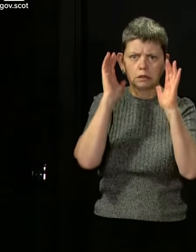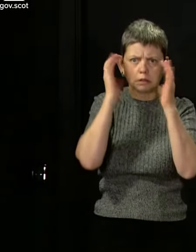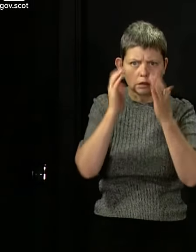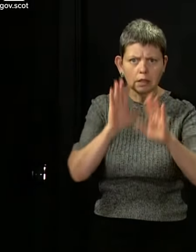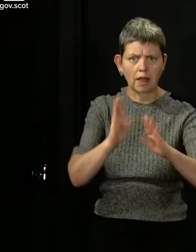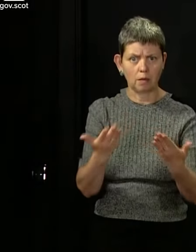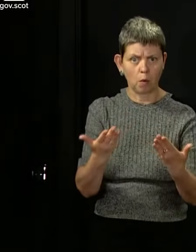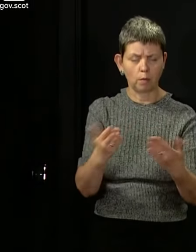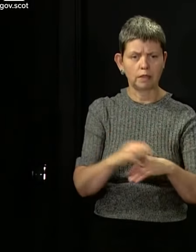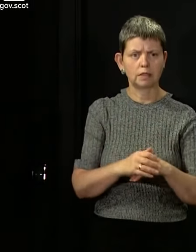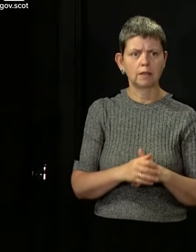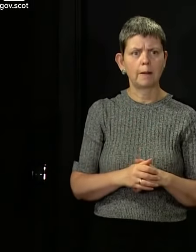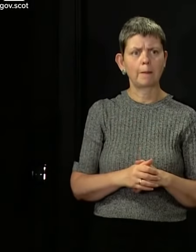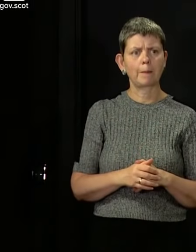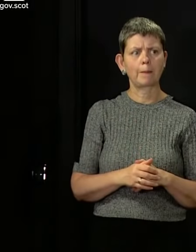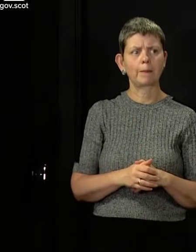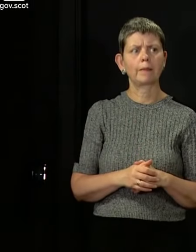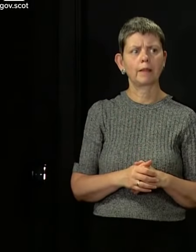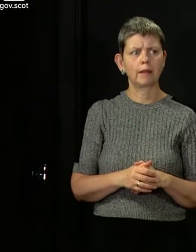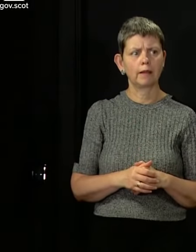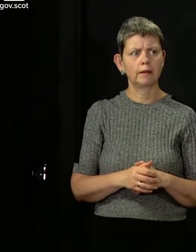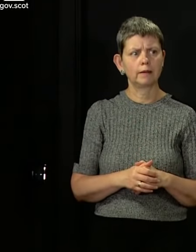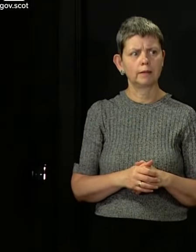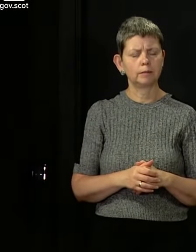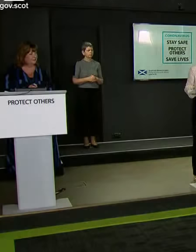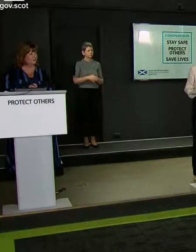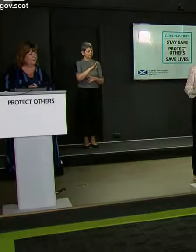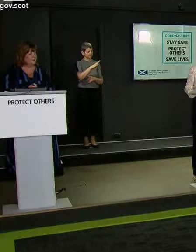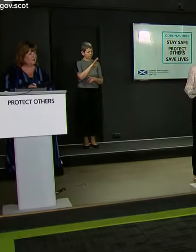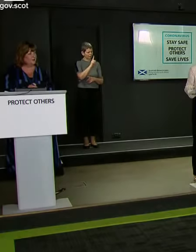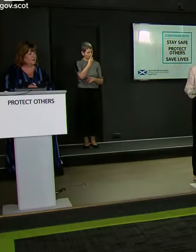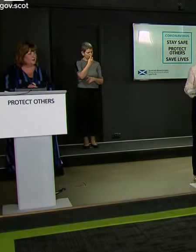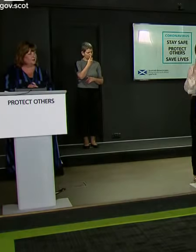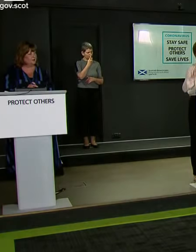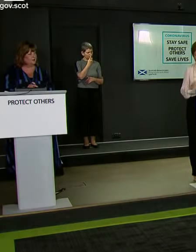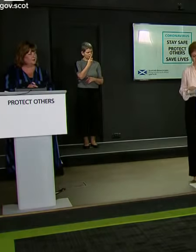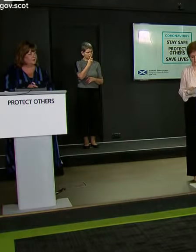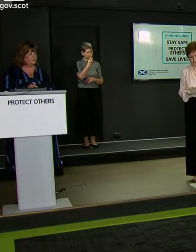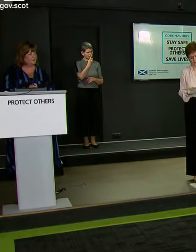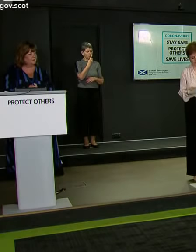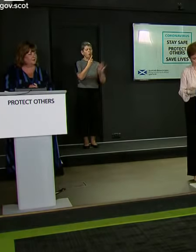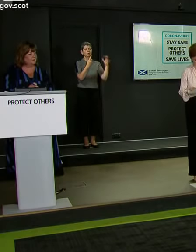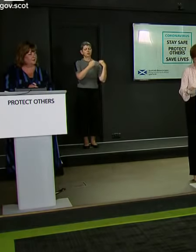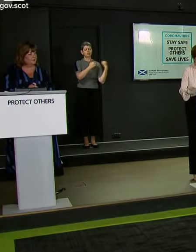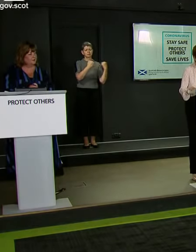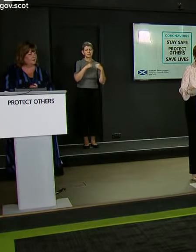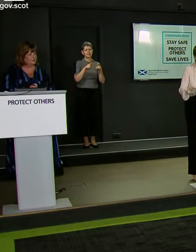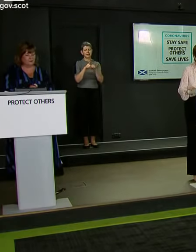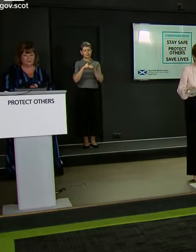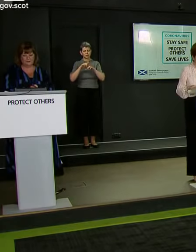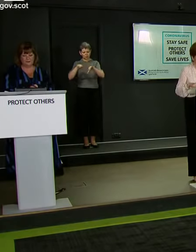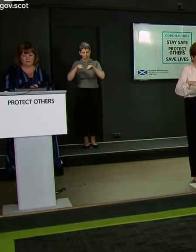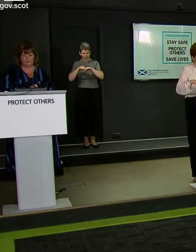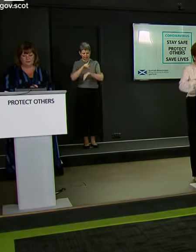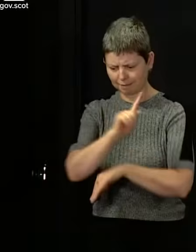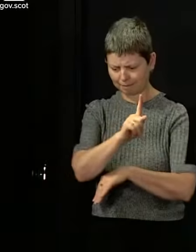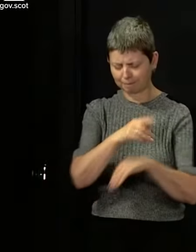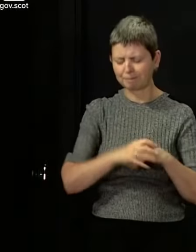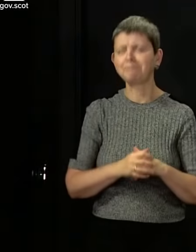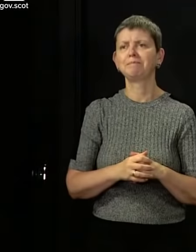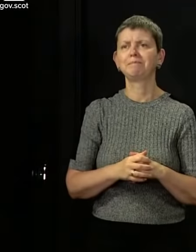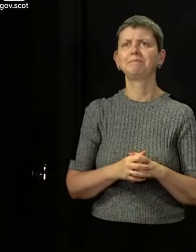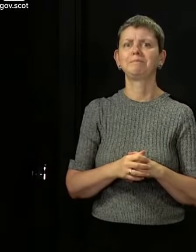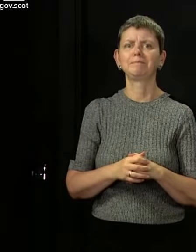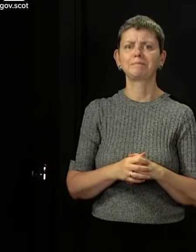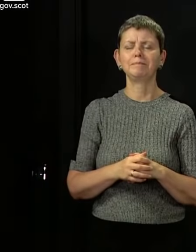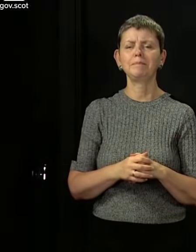you remind me, Scott, what your first question was. Gyms. Gyms and swimming pools. So